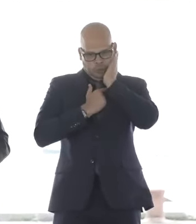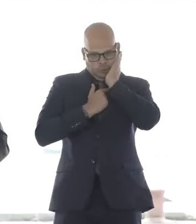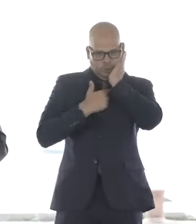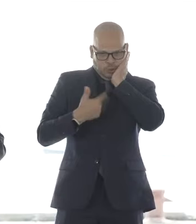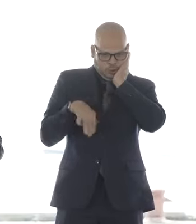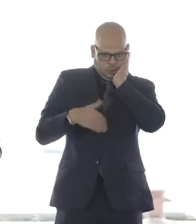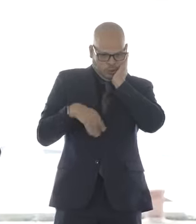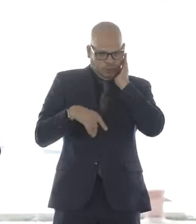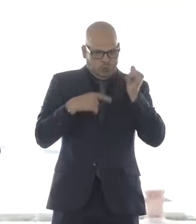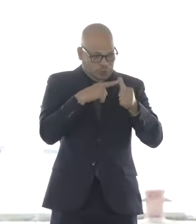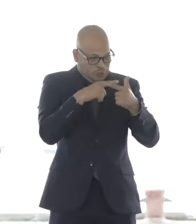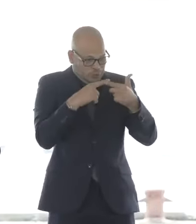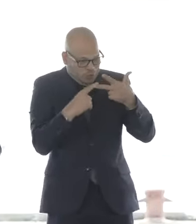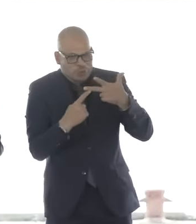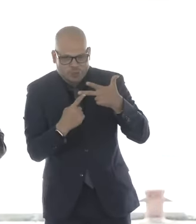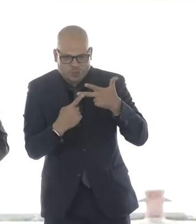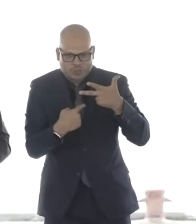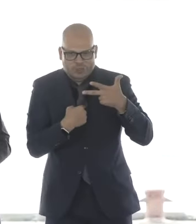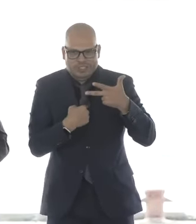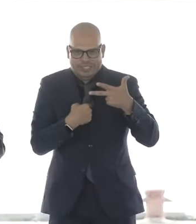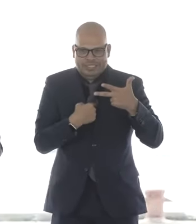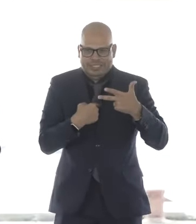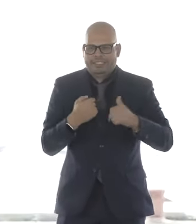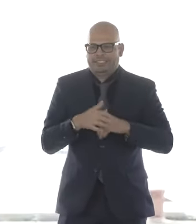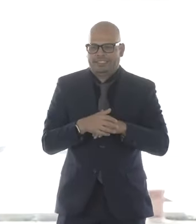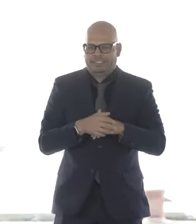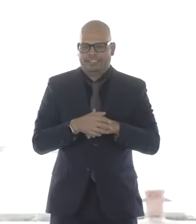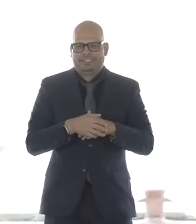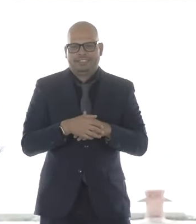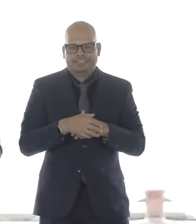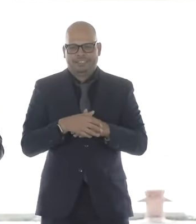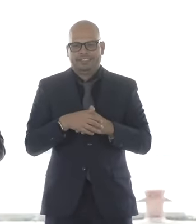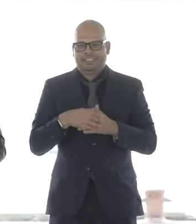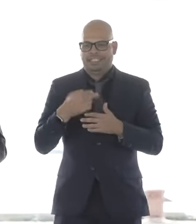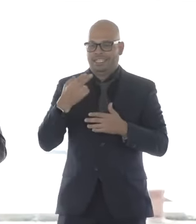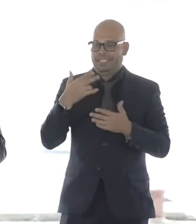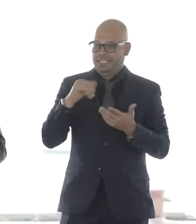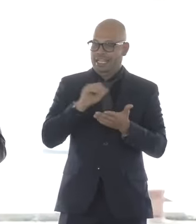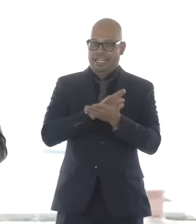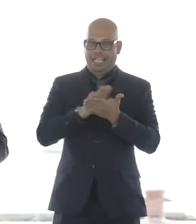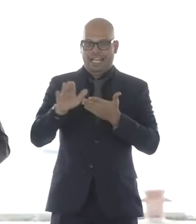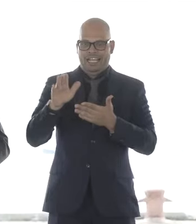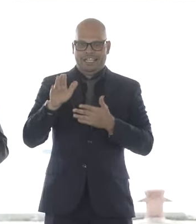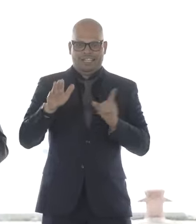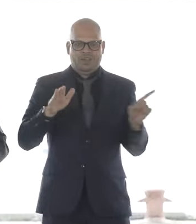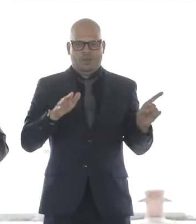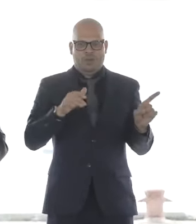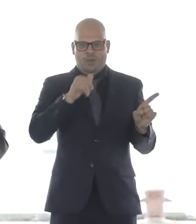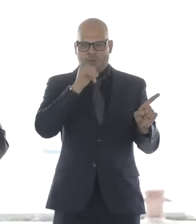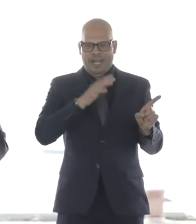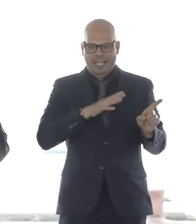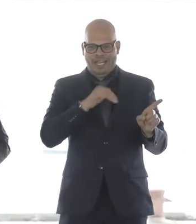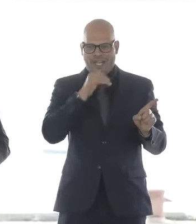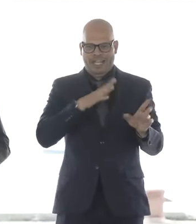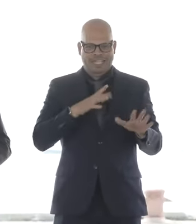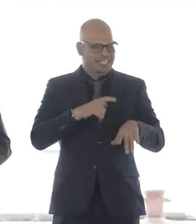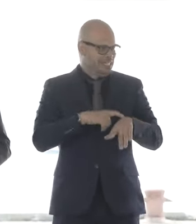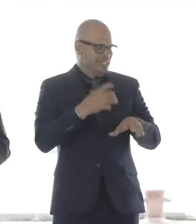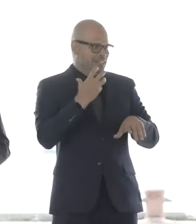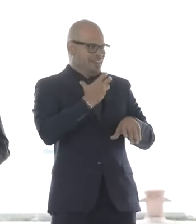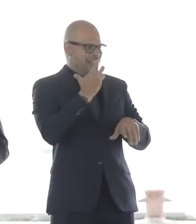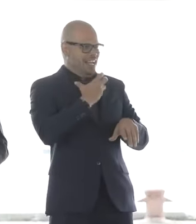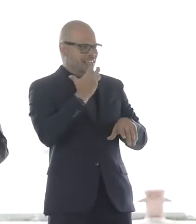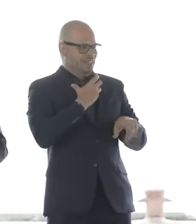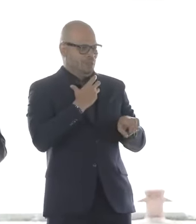thank the mayor for his kind words. Governor Healy, really wonderful. Her timing's amazing how she just slid in there and got up here